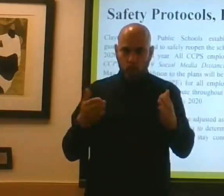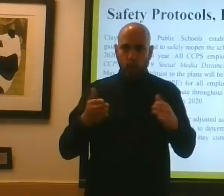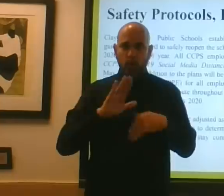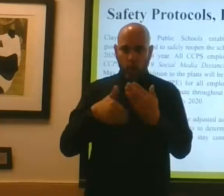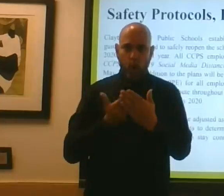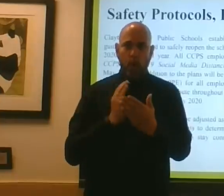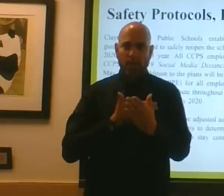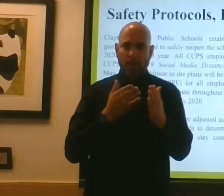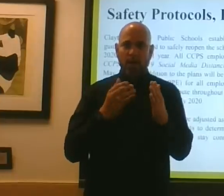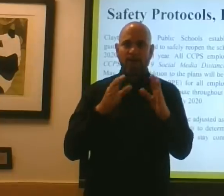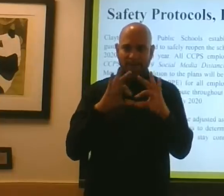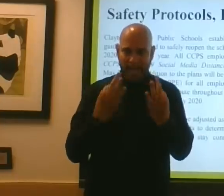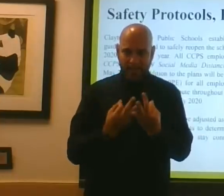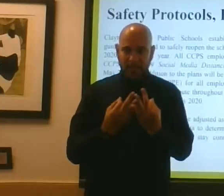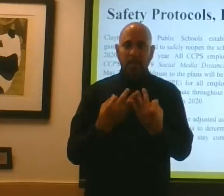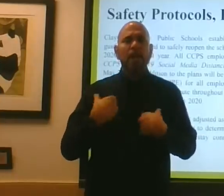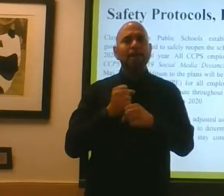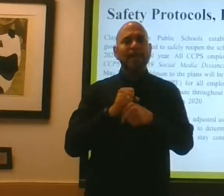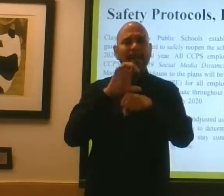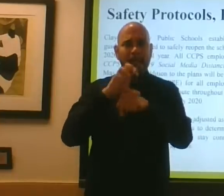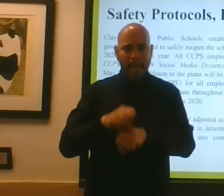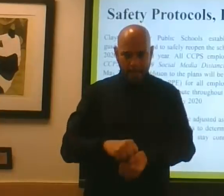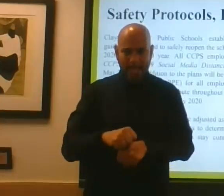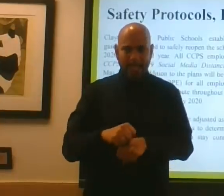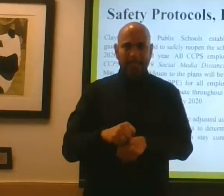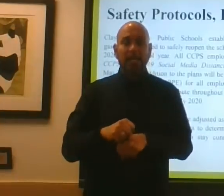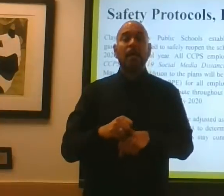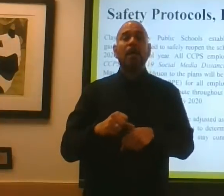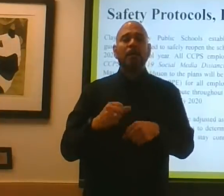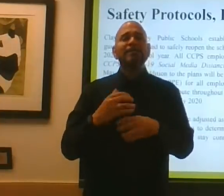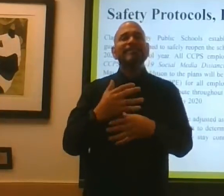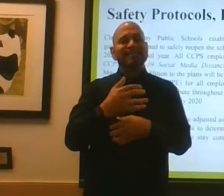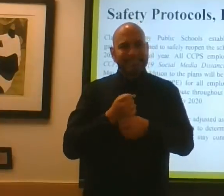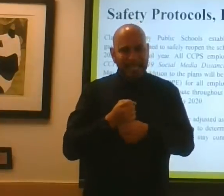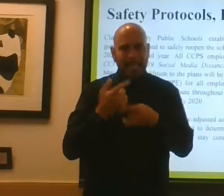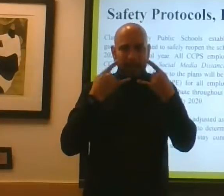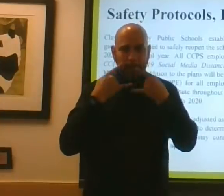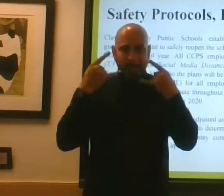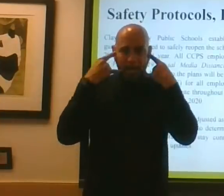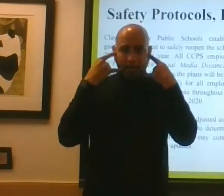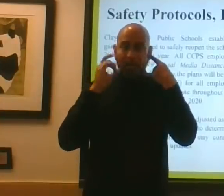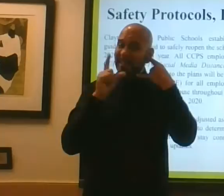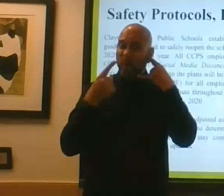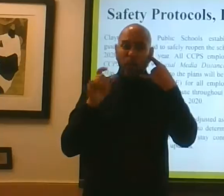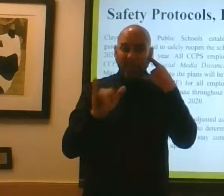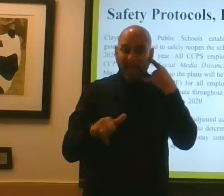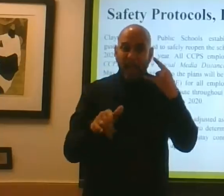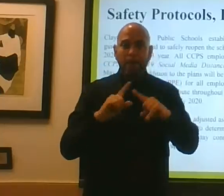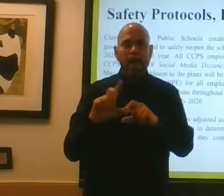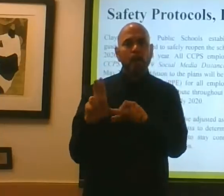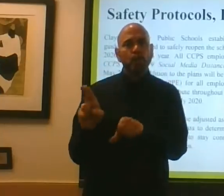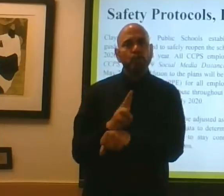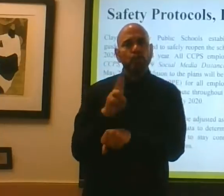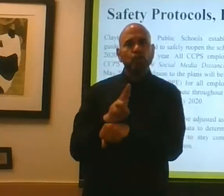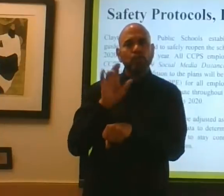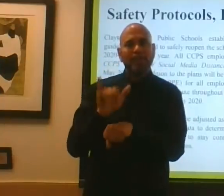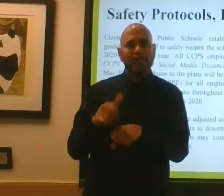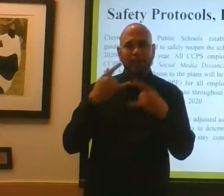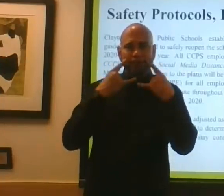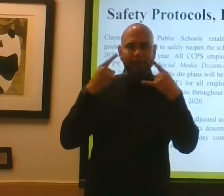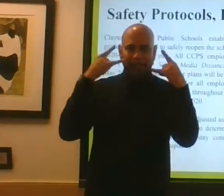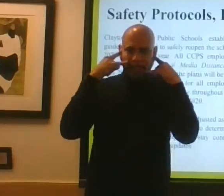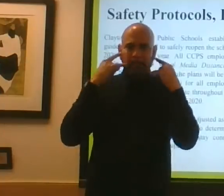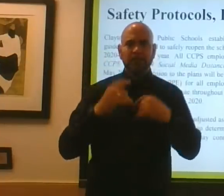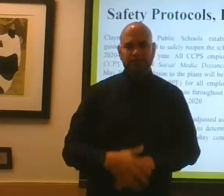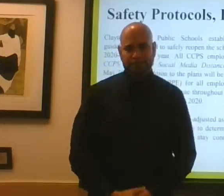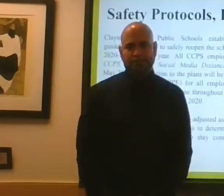families to just make it a habit of getting those masks, and not just getting those masks, but using those masks.